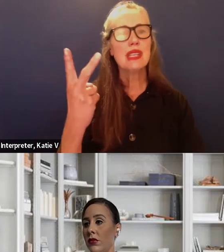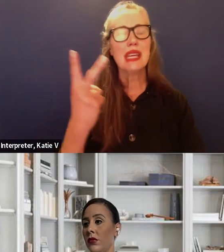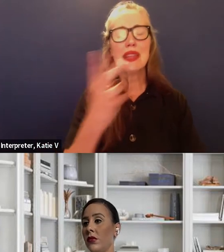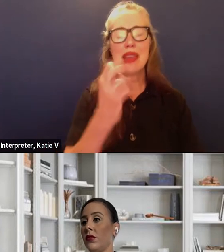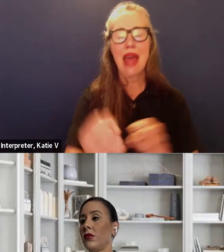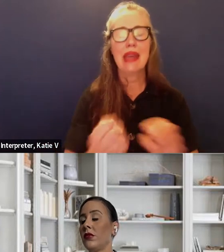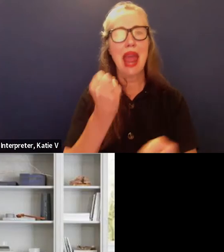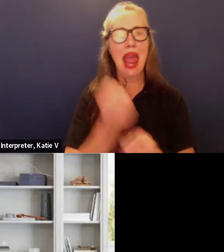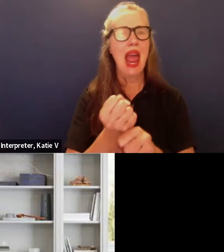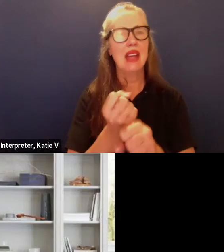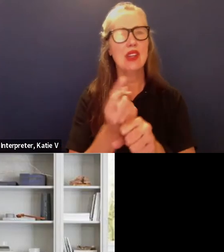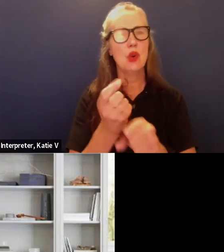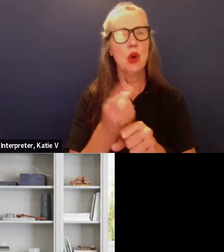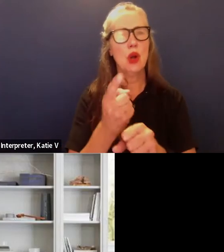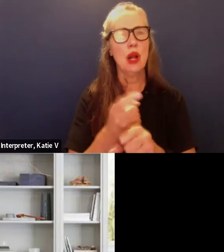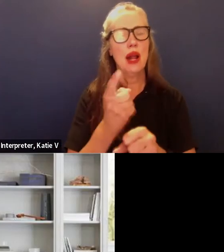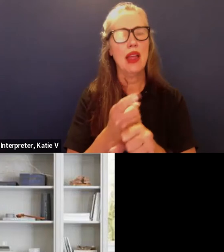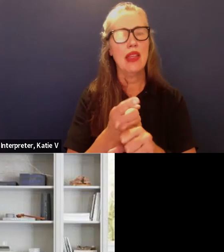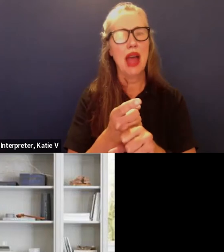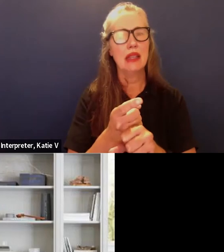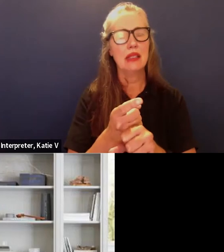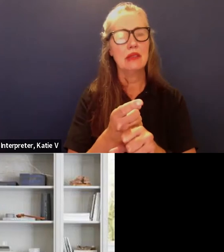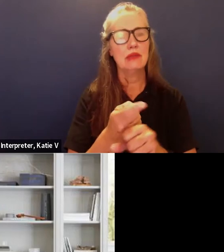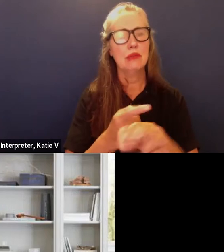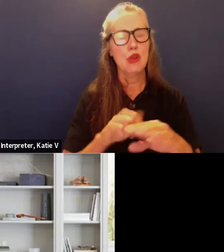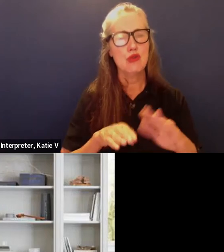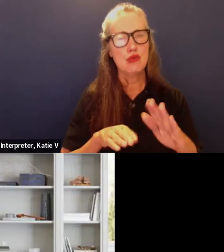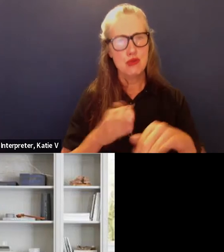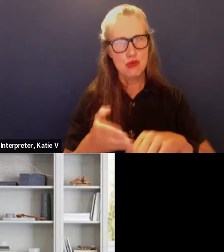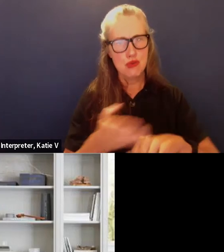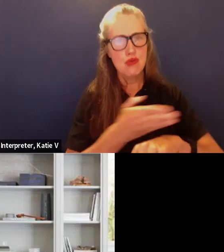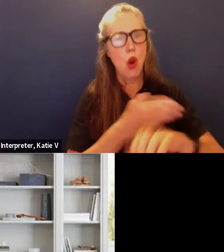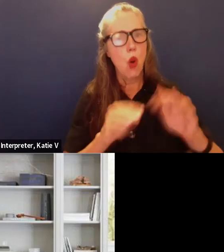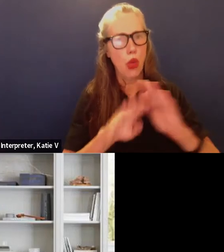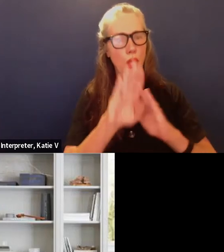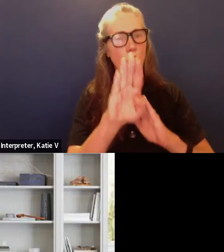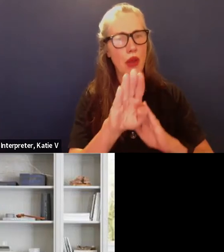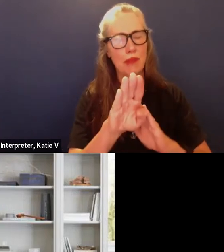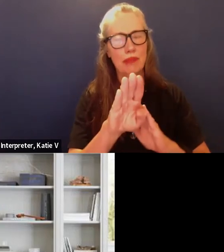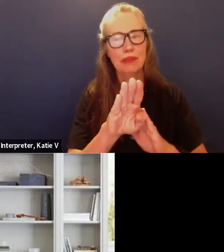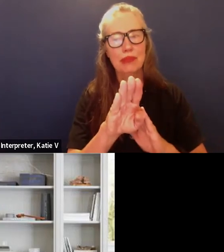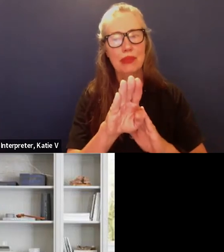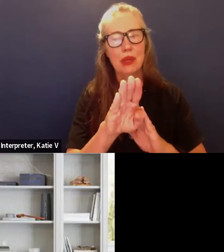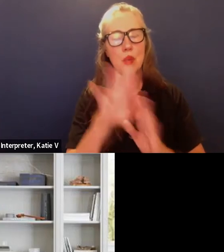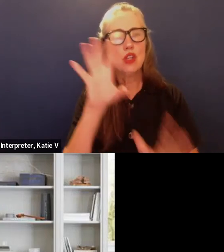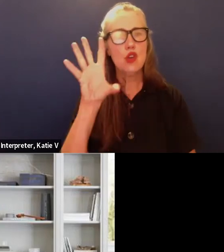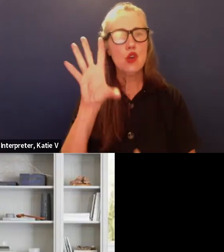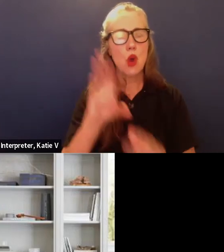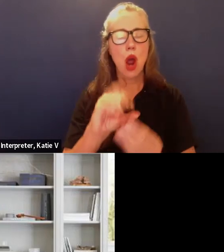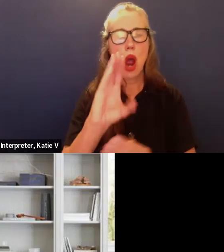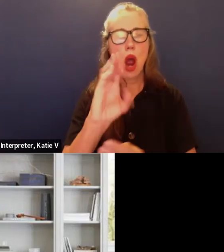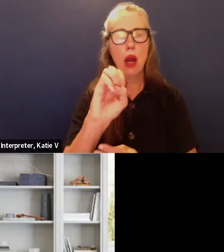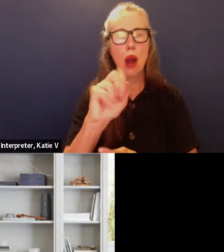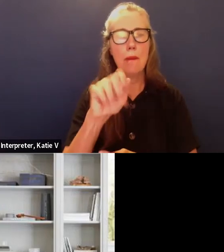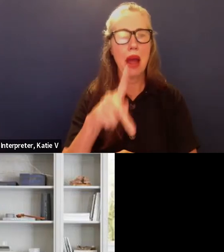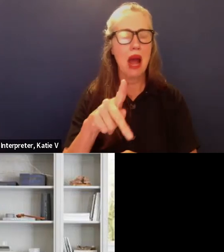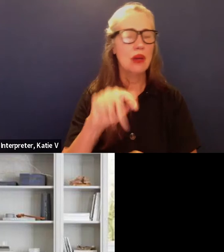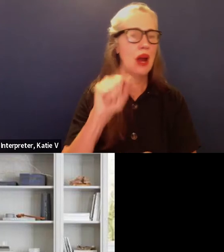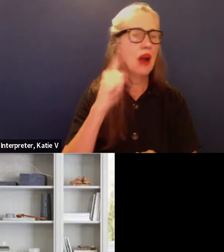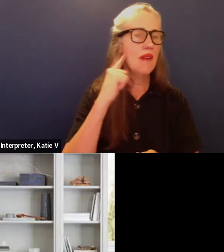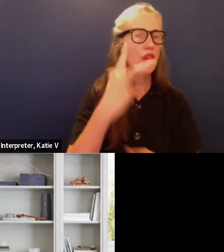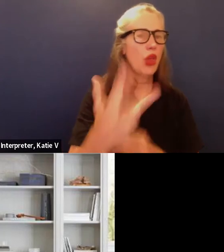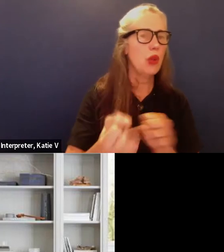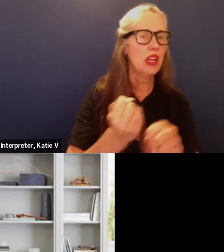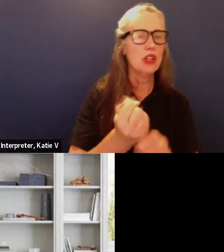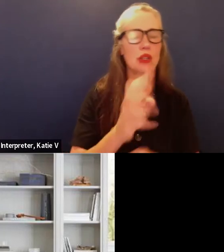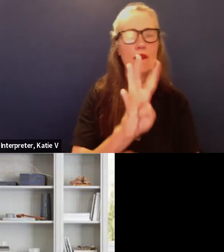growth rate um right now currently the estimate is for three years it's like 4.8 percent up to 5.2 percent